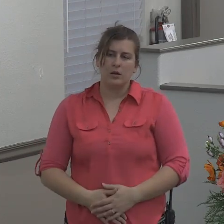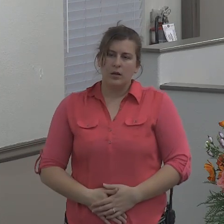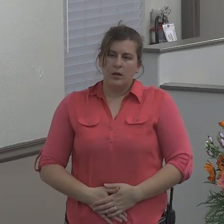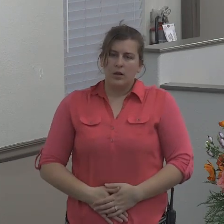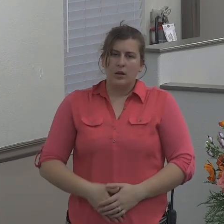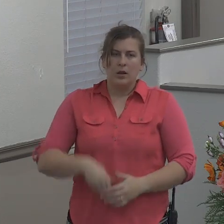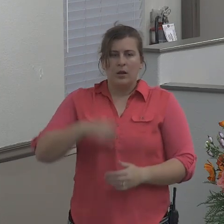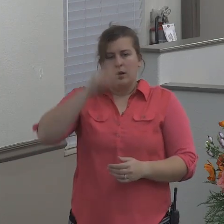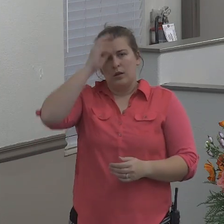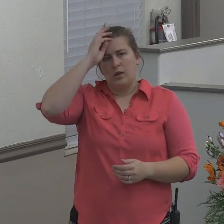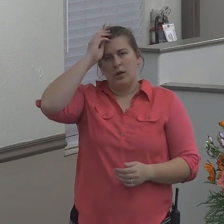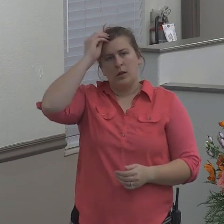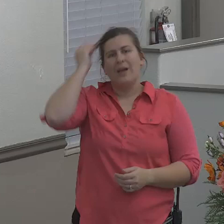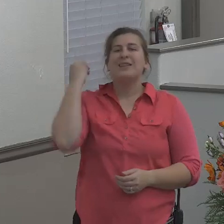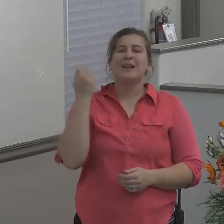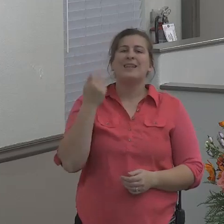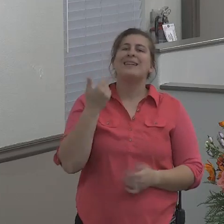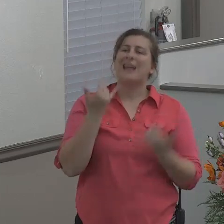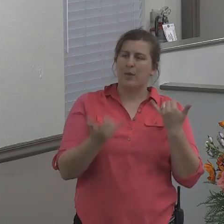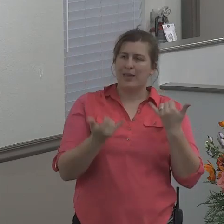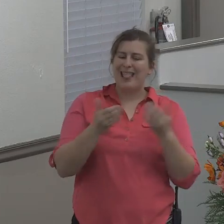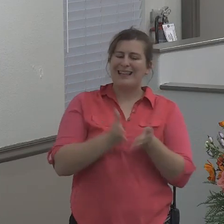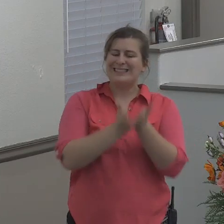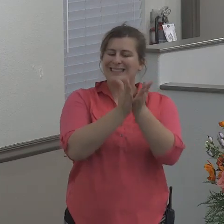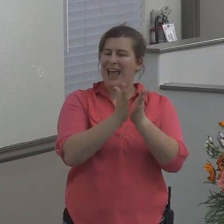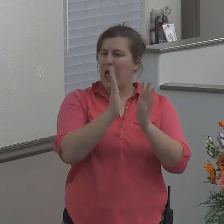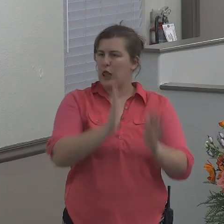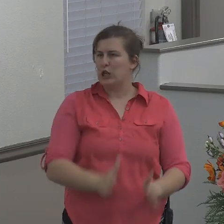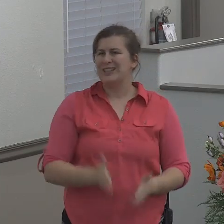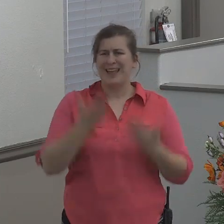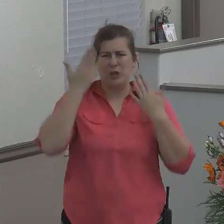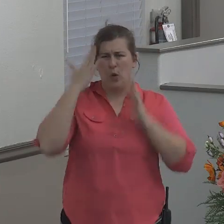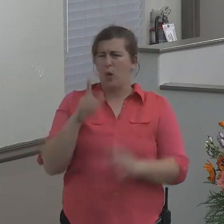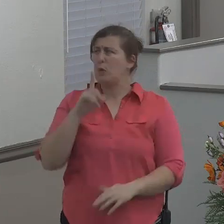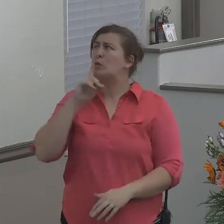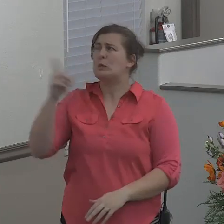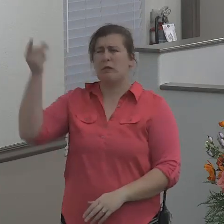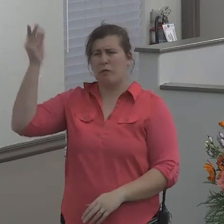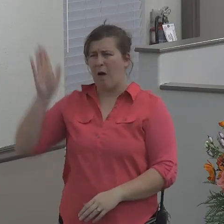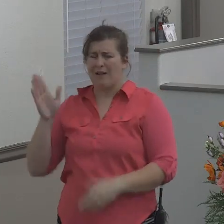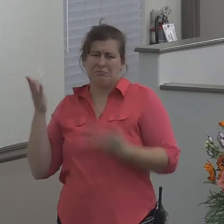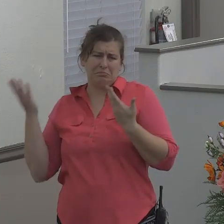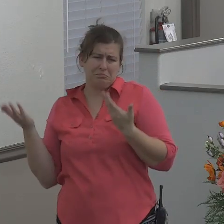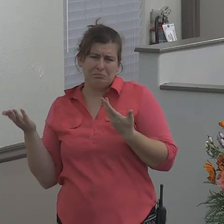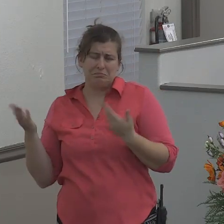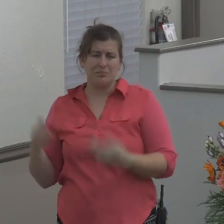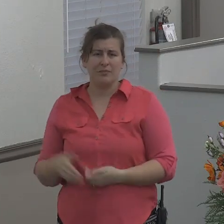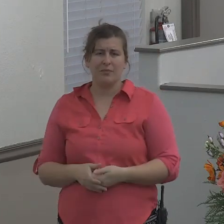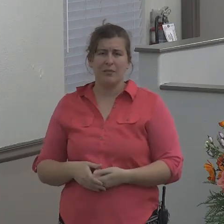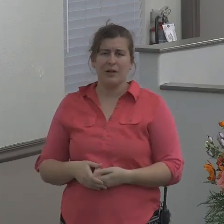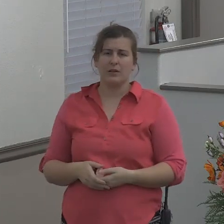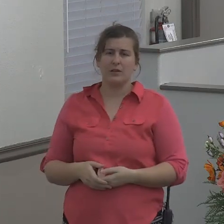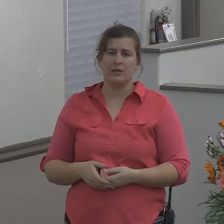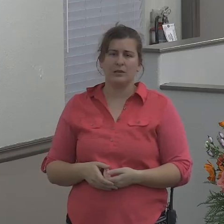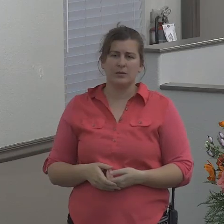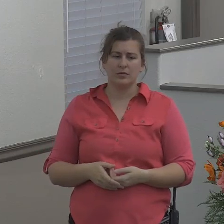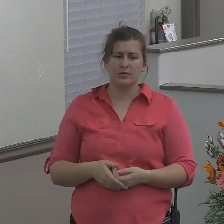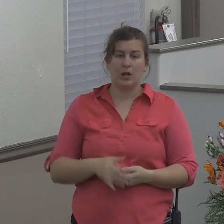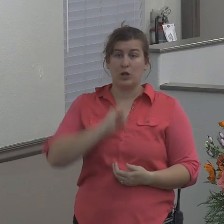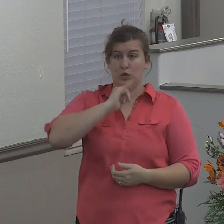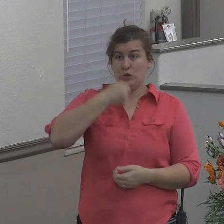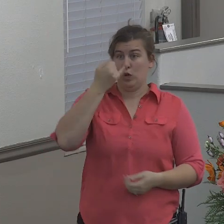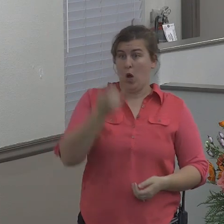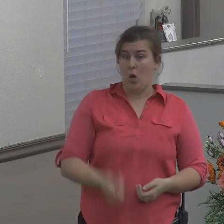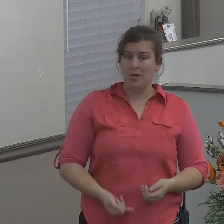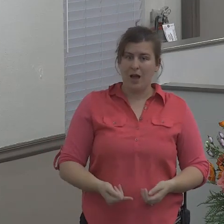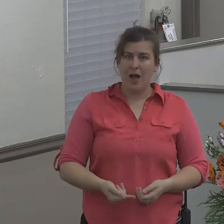believe in the one true God. They do not know much about him either. Notice, even in the face of death, Jonah does